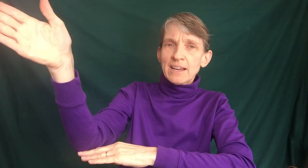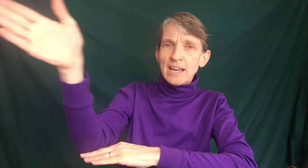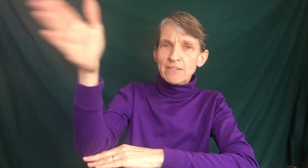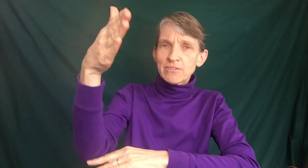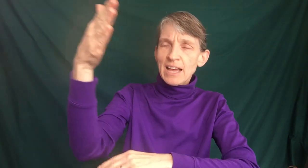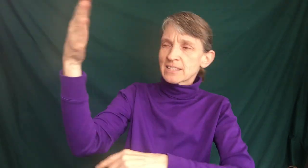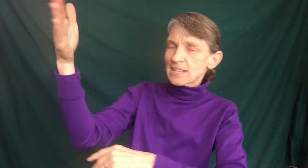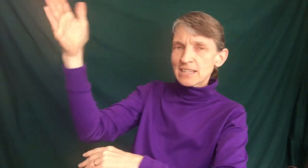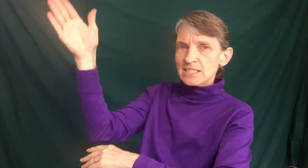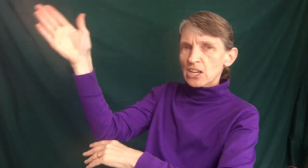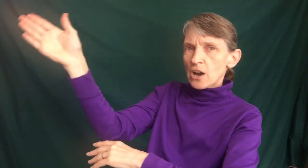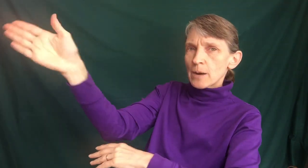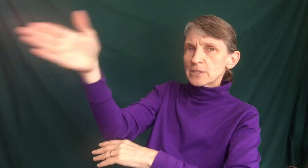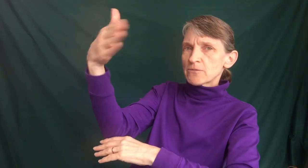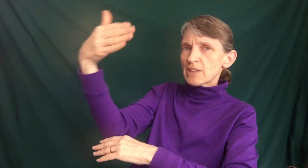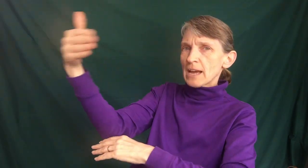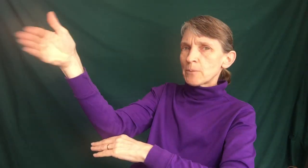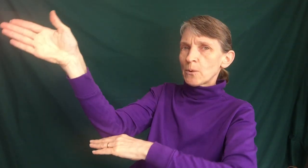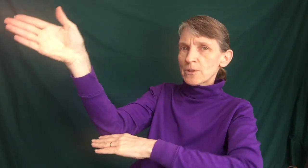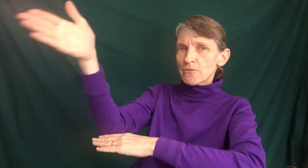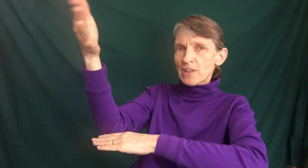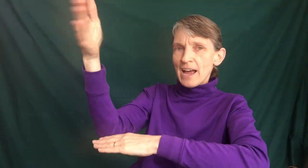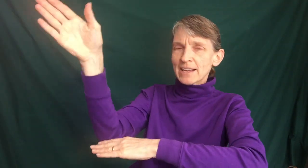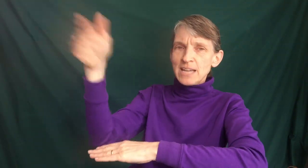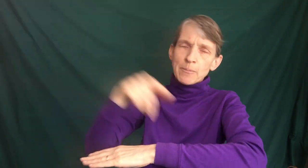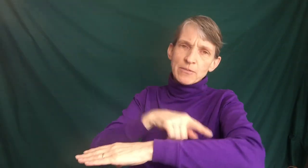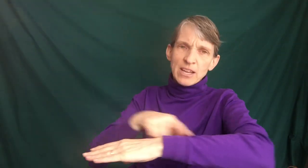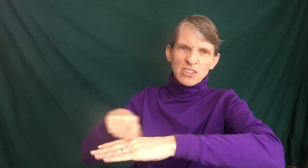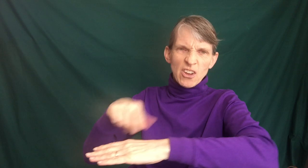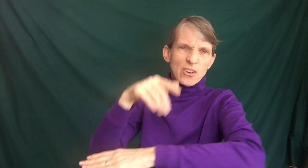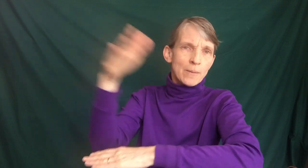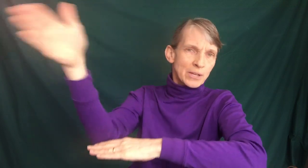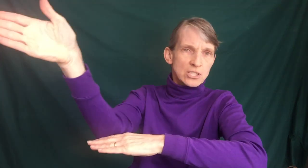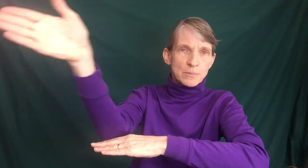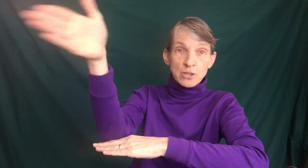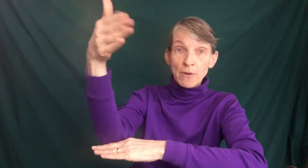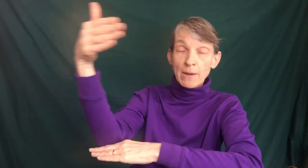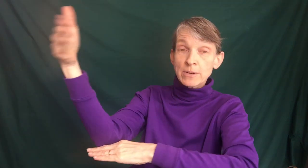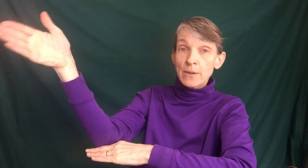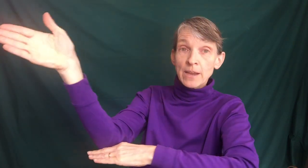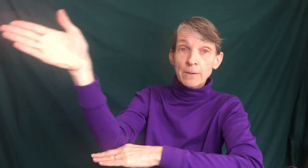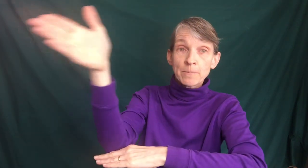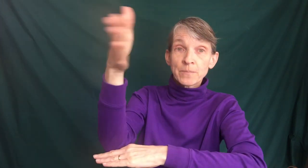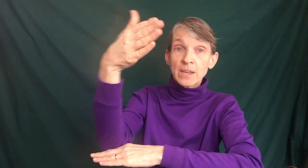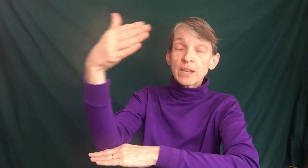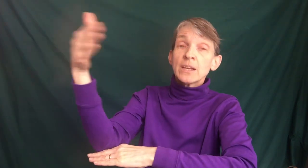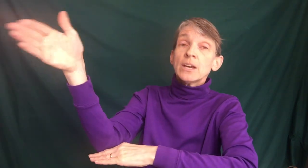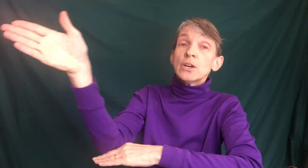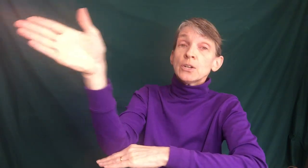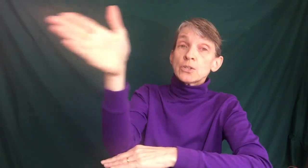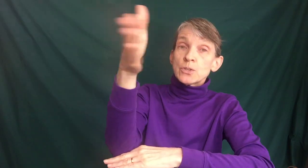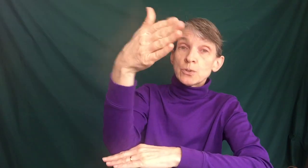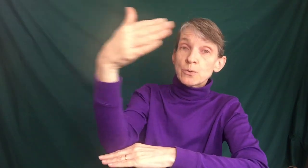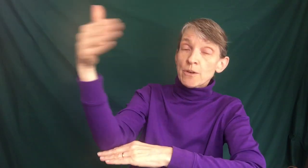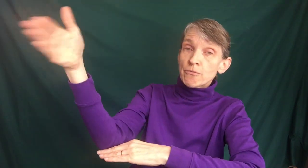and flag is like this, like your arm is a flagpole with a flag on top of it and your other arm can just be the ground down there. To the